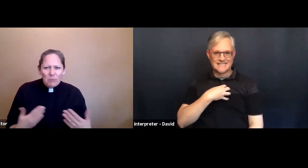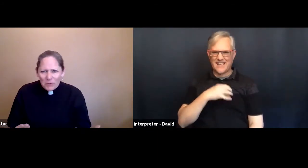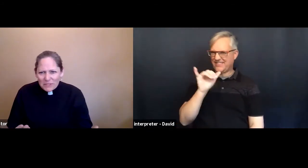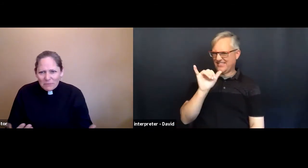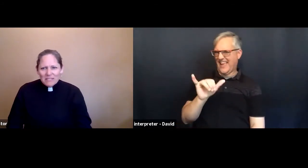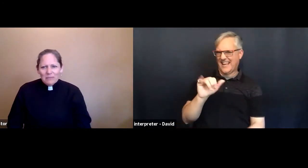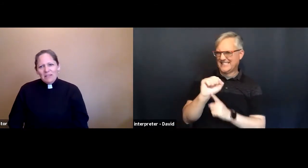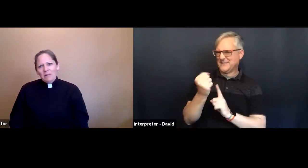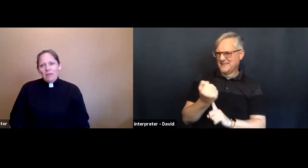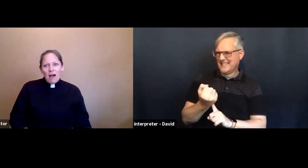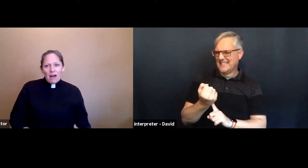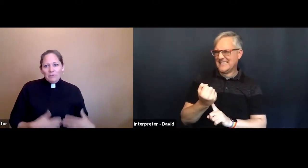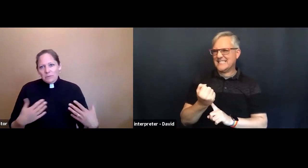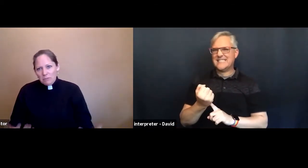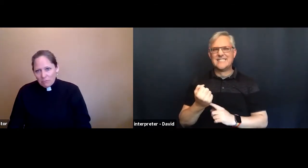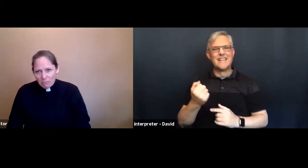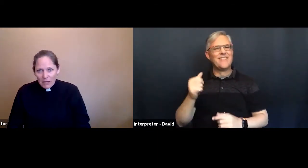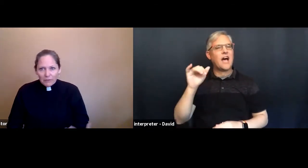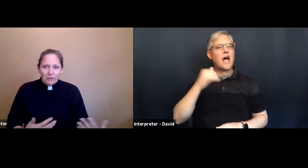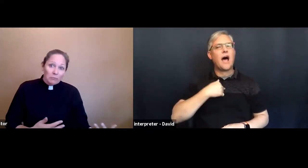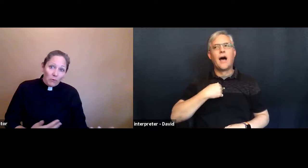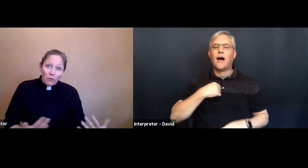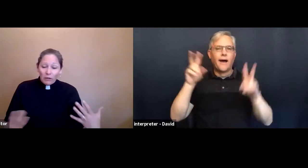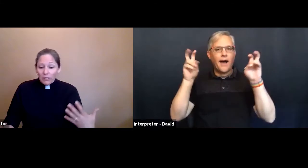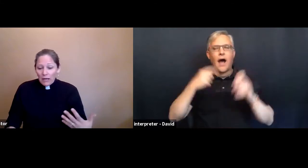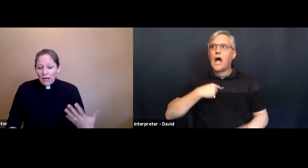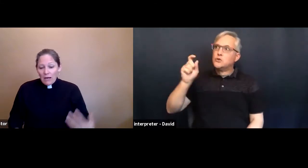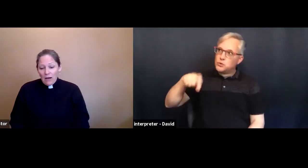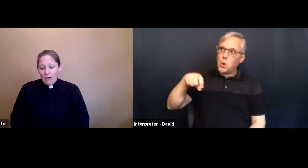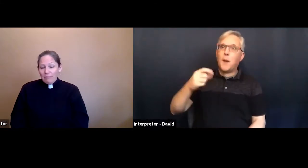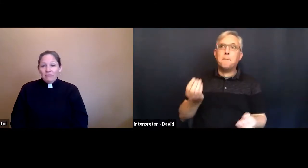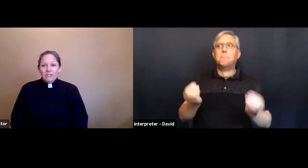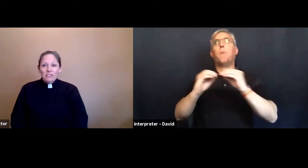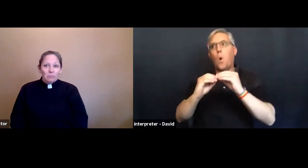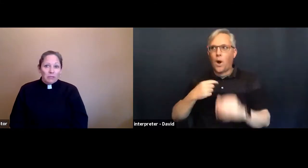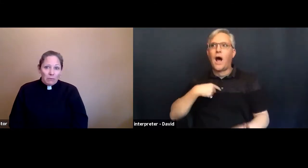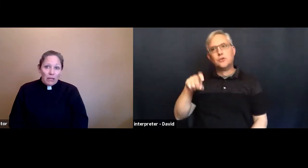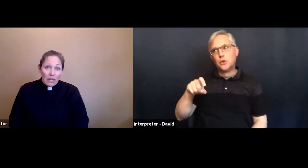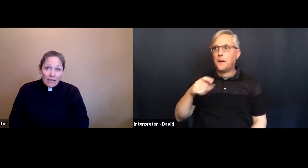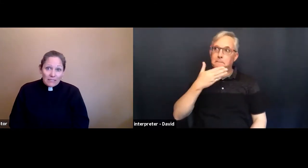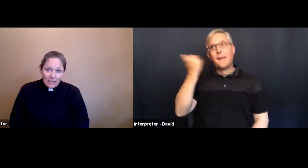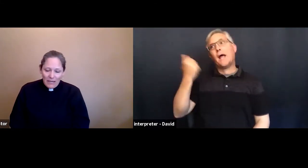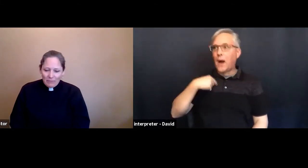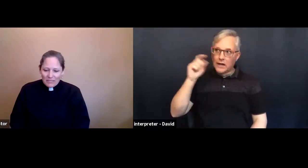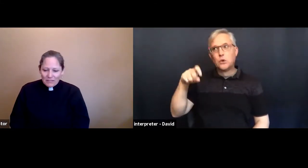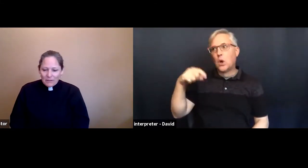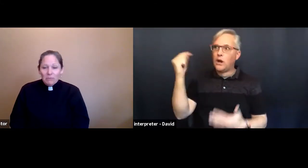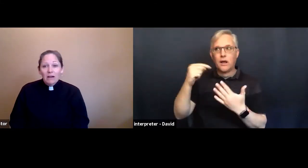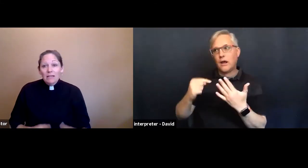supposed to be something I'm not, or I'm supposed to be better or more. She's complained about lots of times because